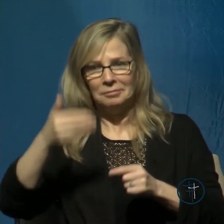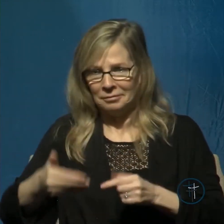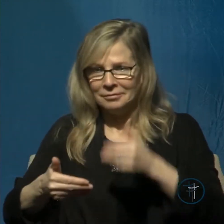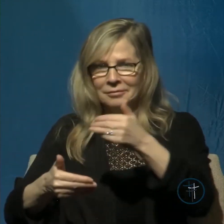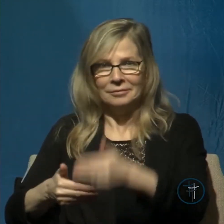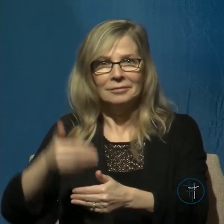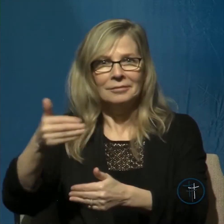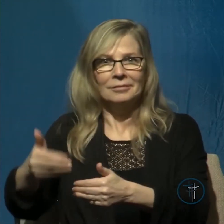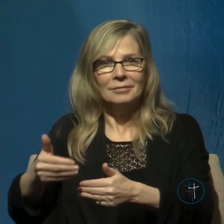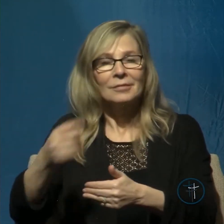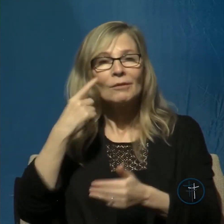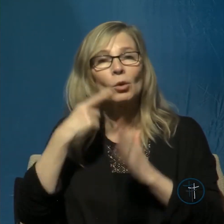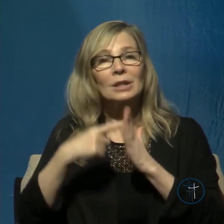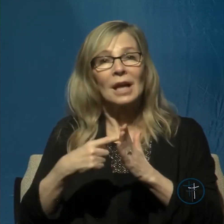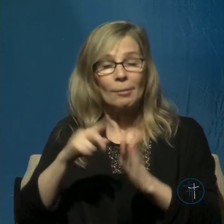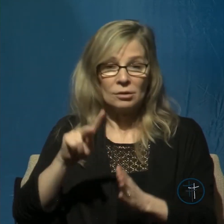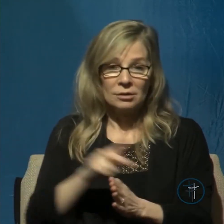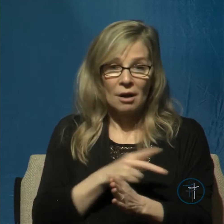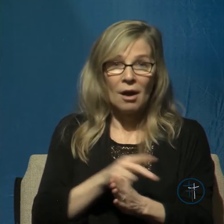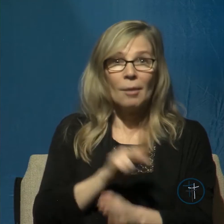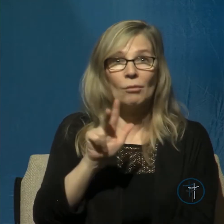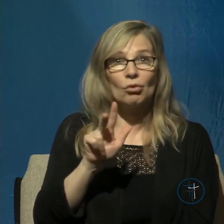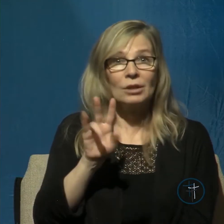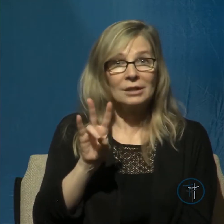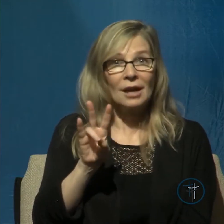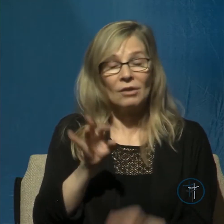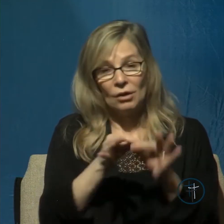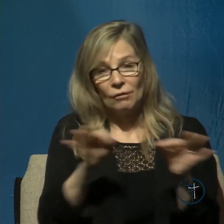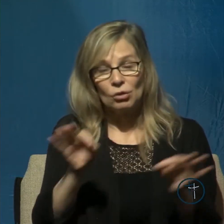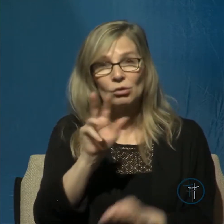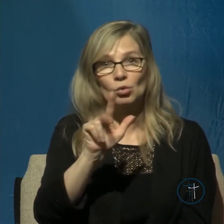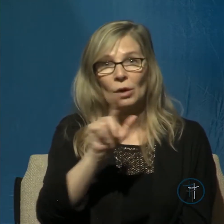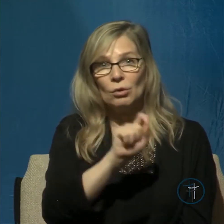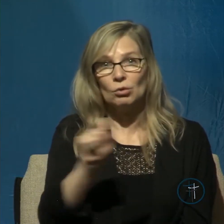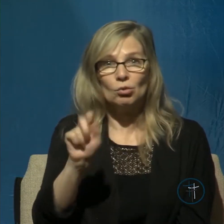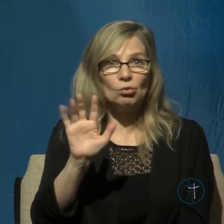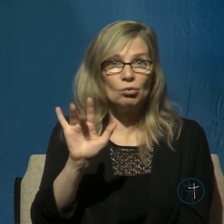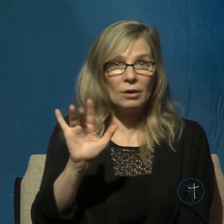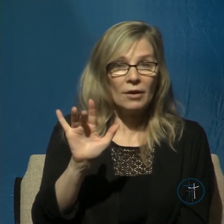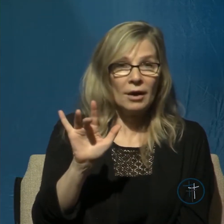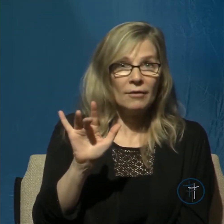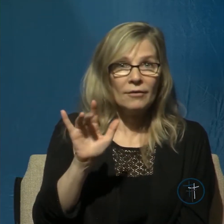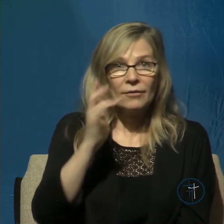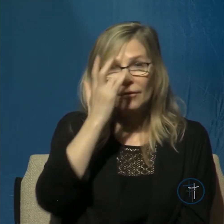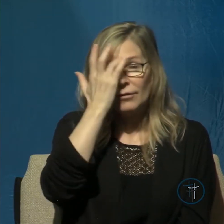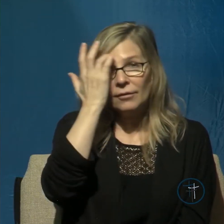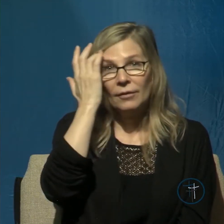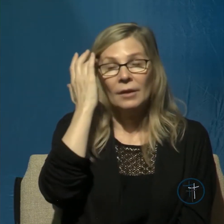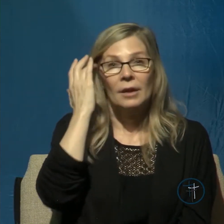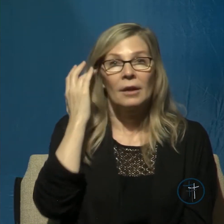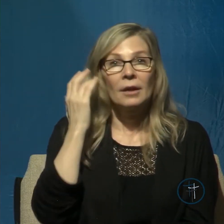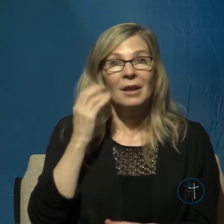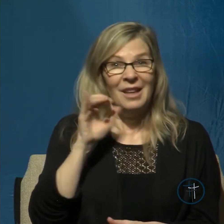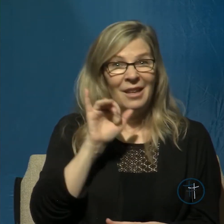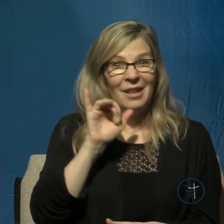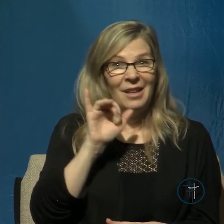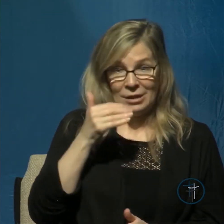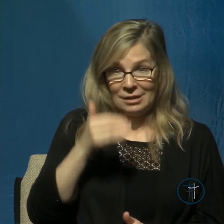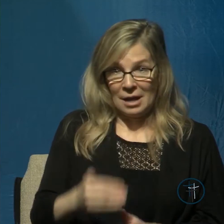example, in Psalm 37, verses 23 through 25. The steps of a man are